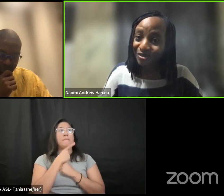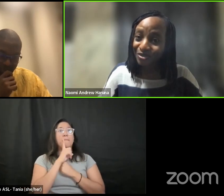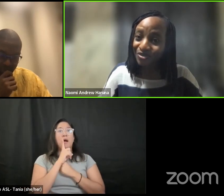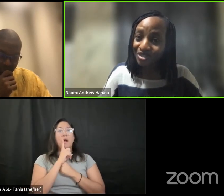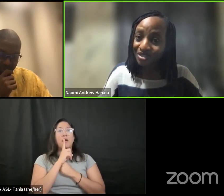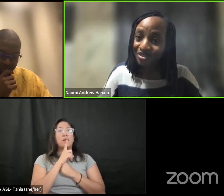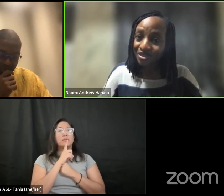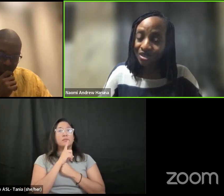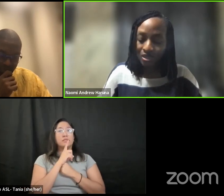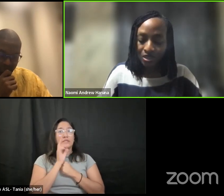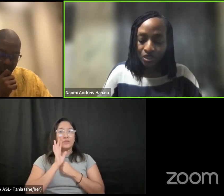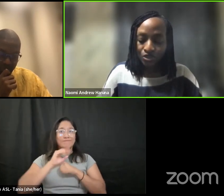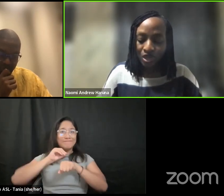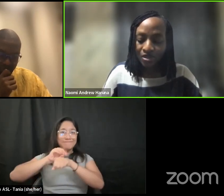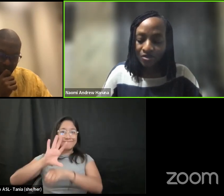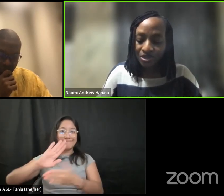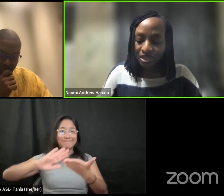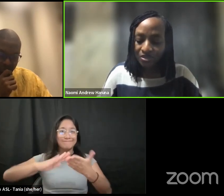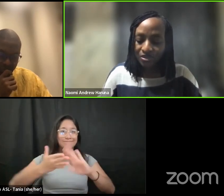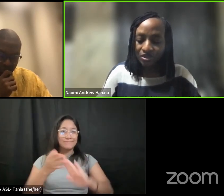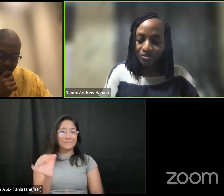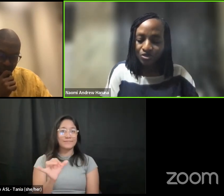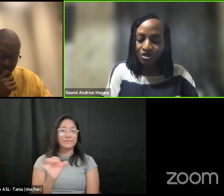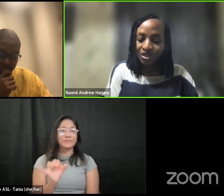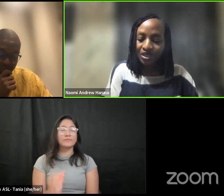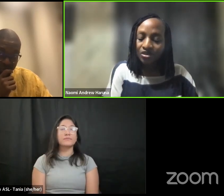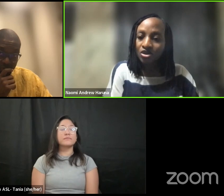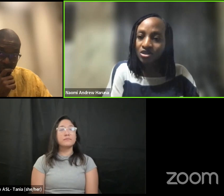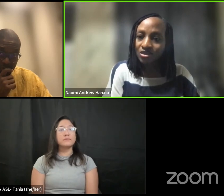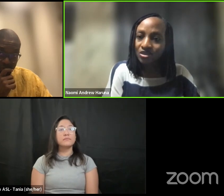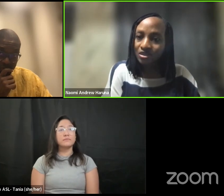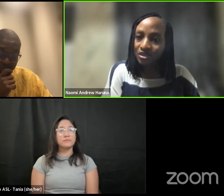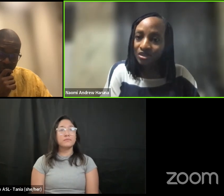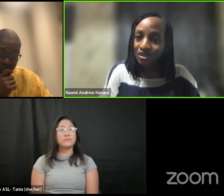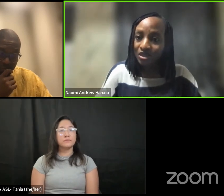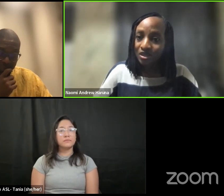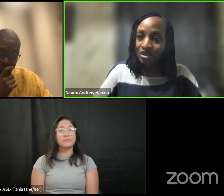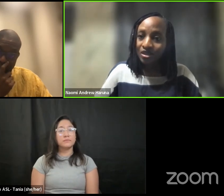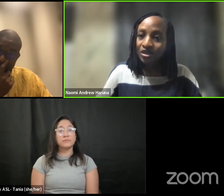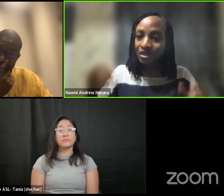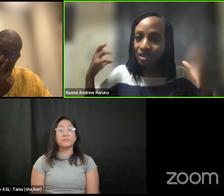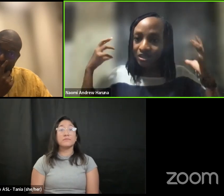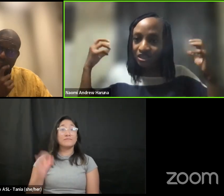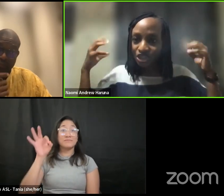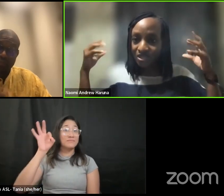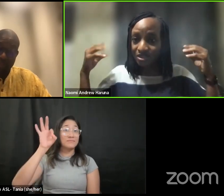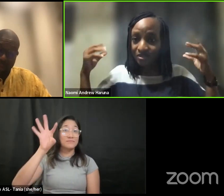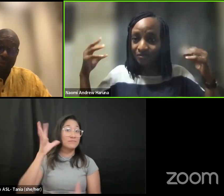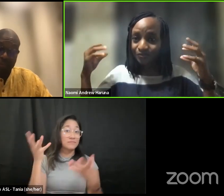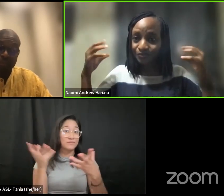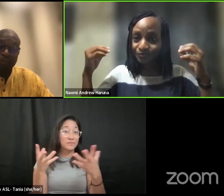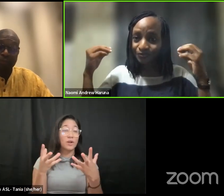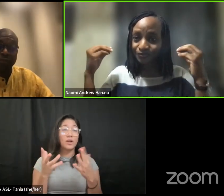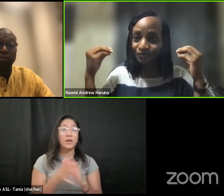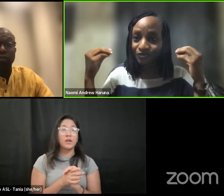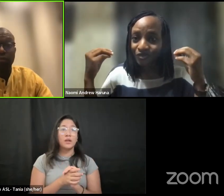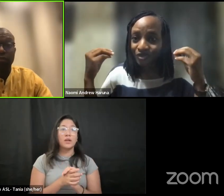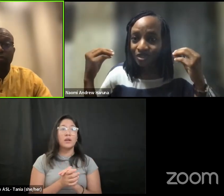immediate community so i always try to tell them do not get lost in the chatter